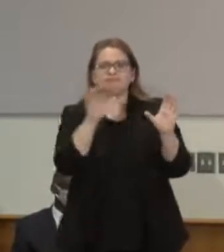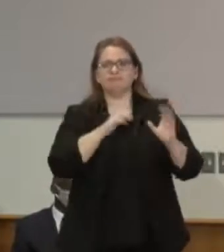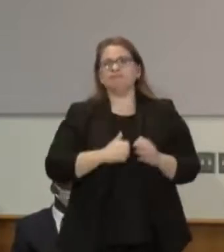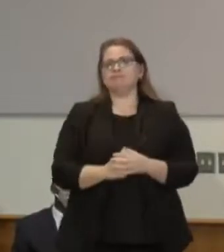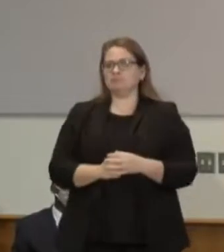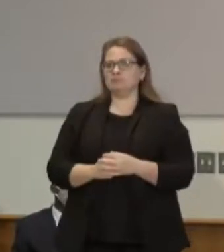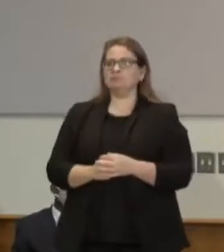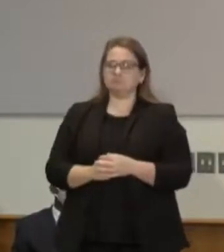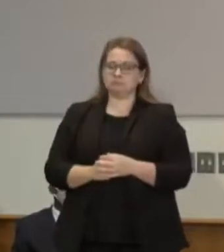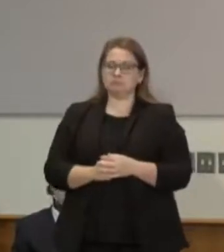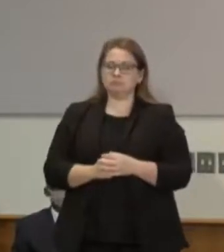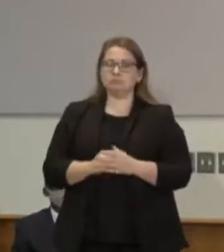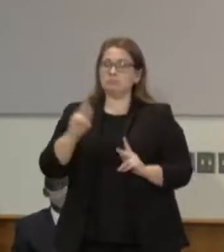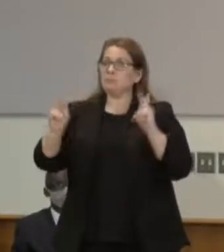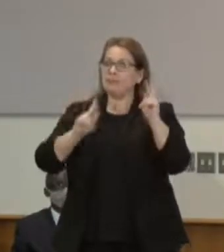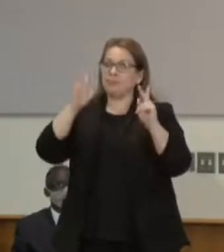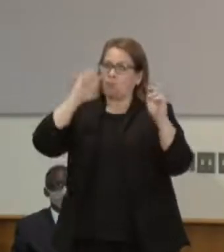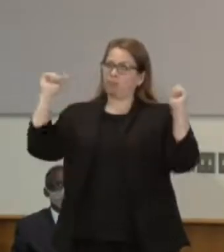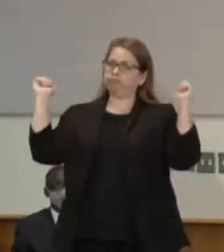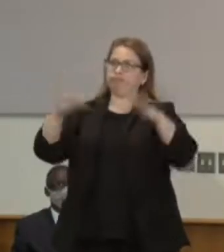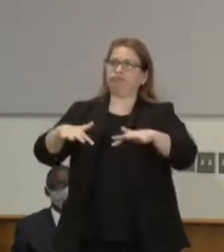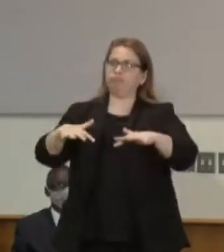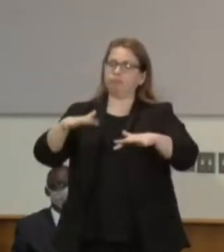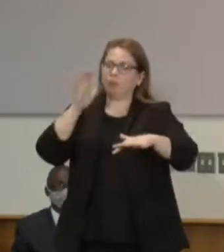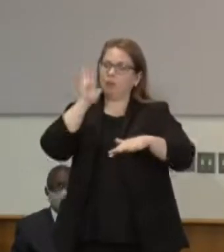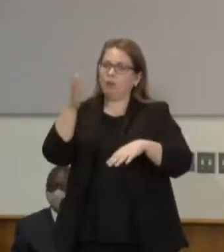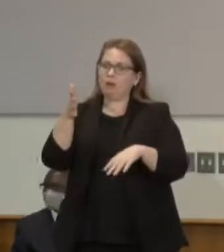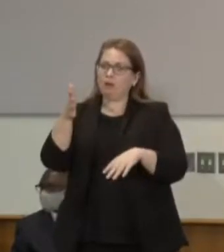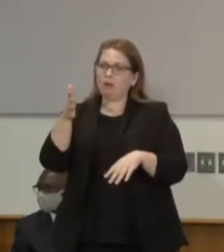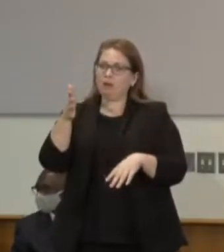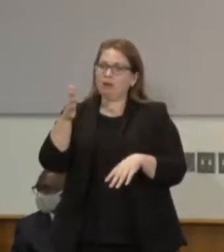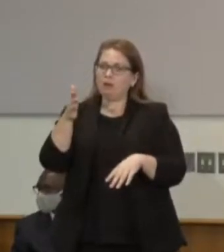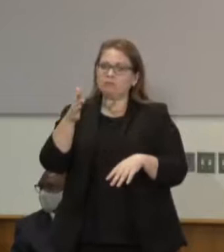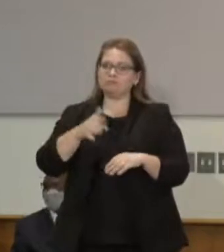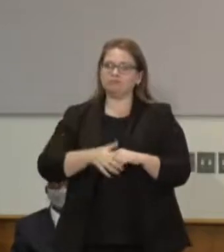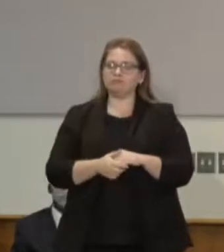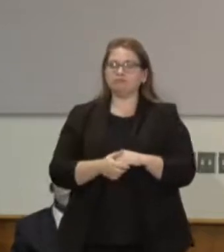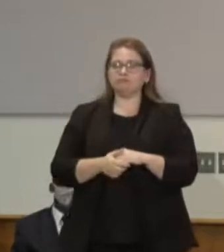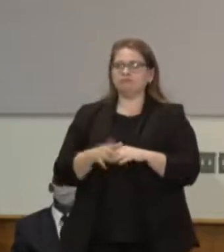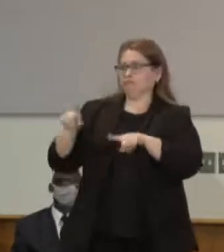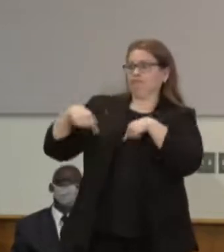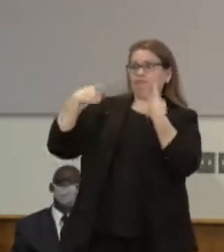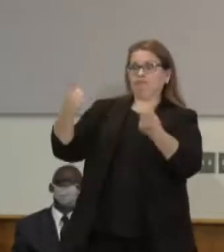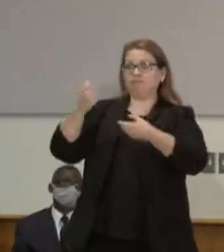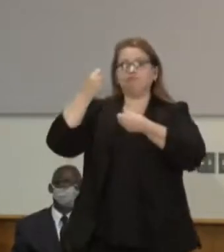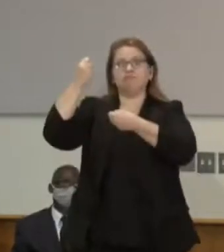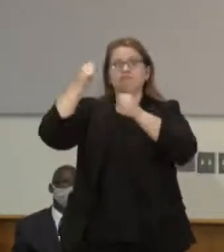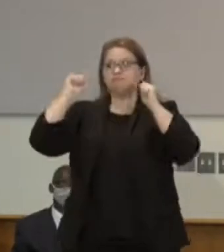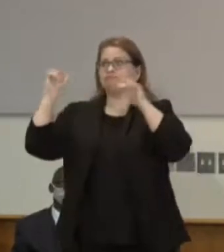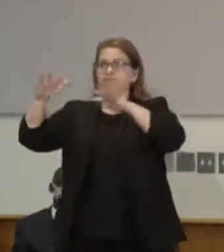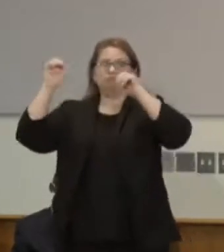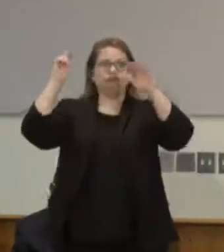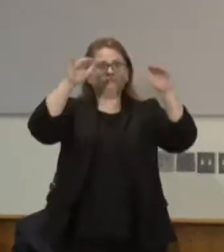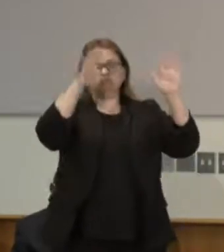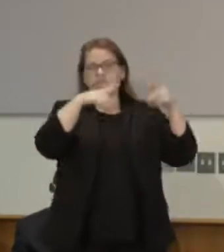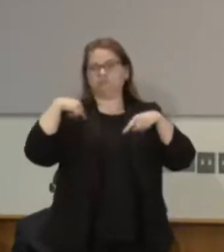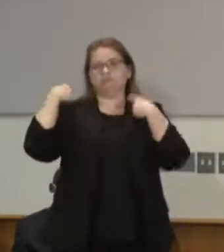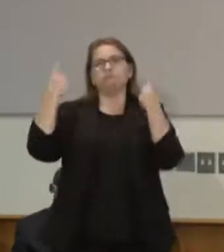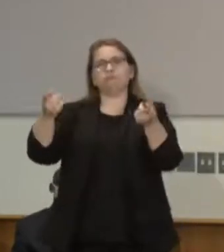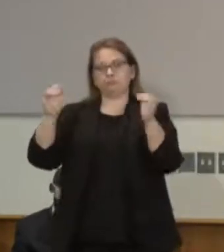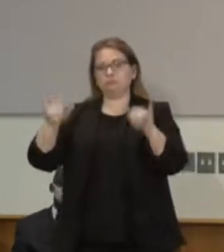Minnesotans, just like there were lots of Minnesotans that came out over the last couple of weeks, including suburban mobs